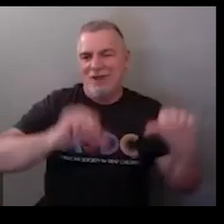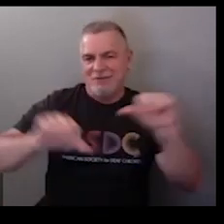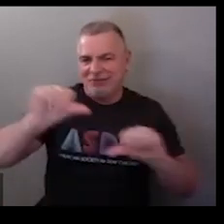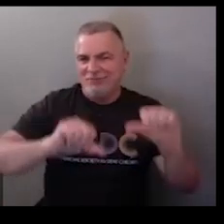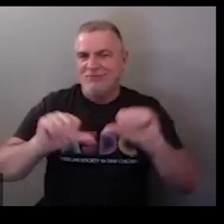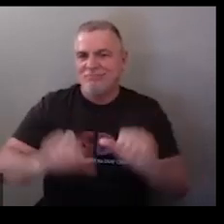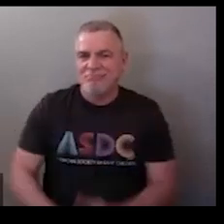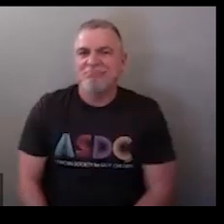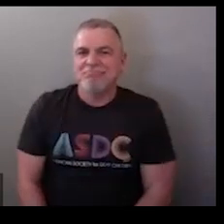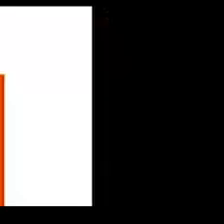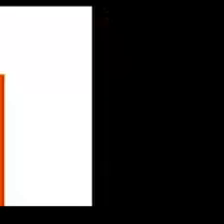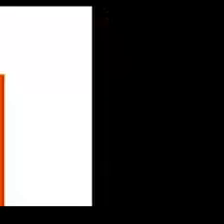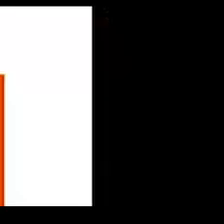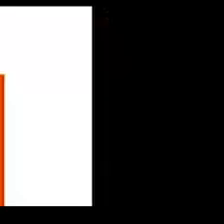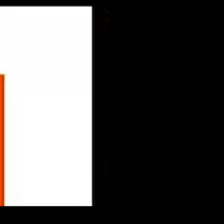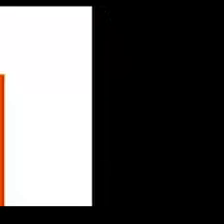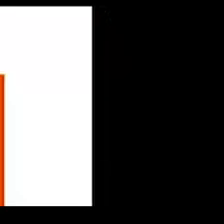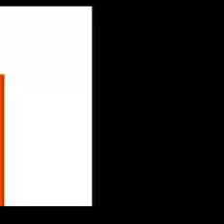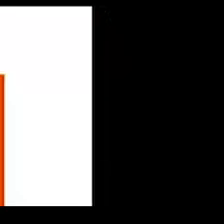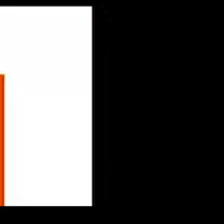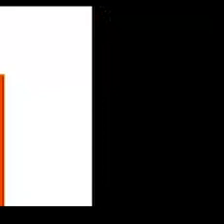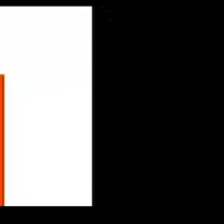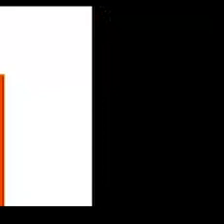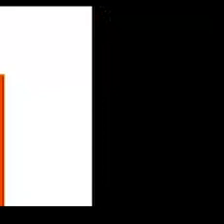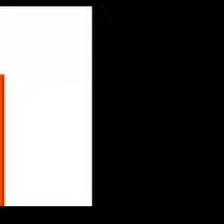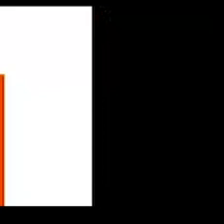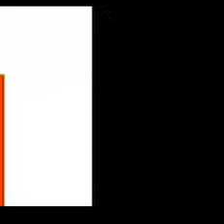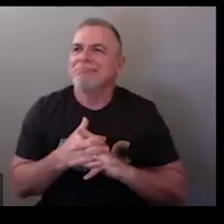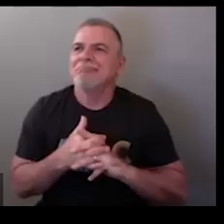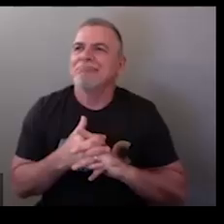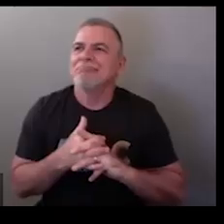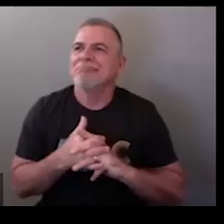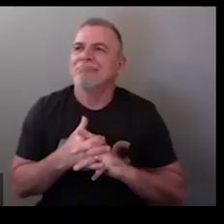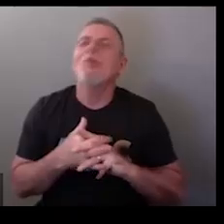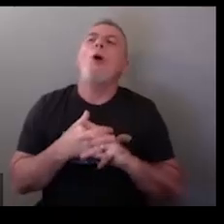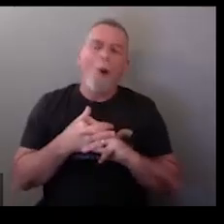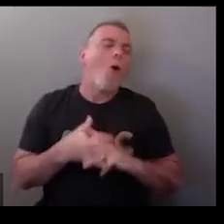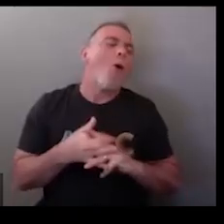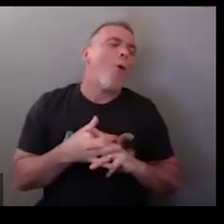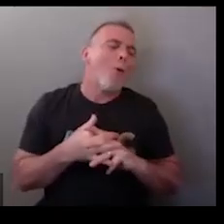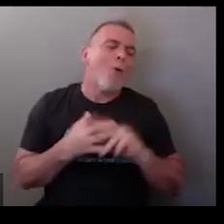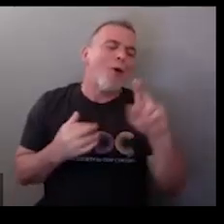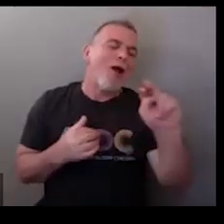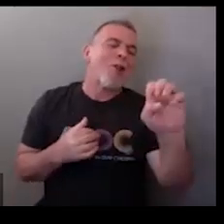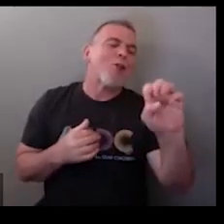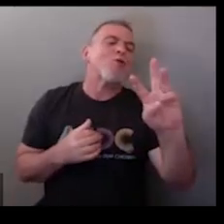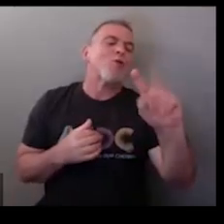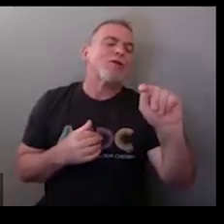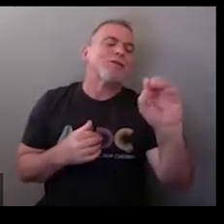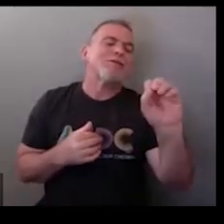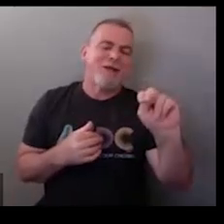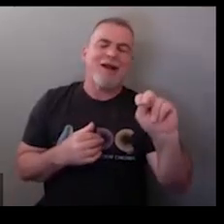the case may be the example was newton's law oh okay so yeah yeah